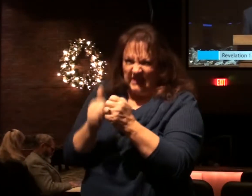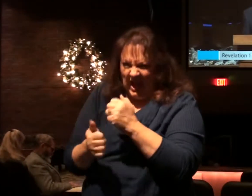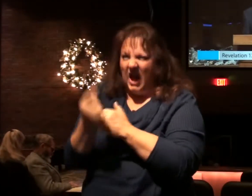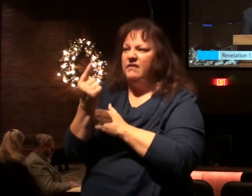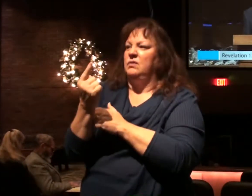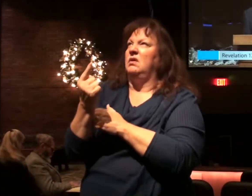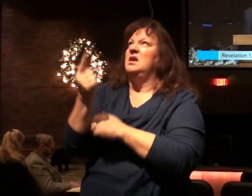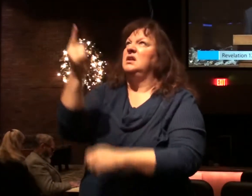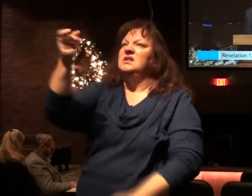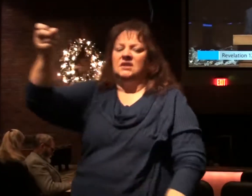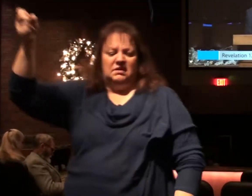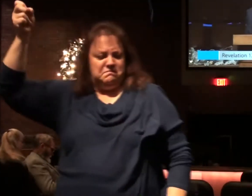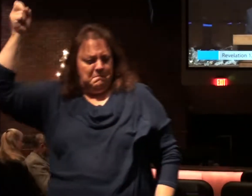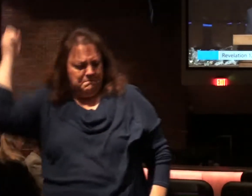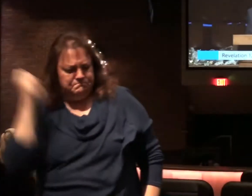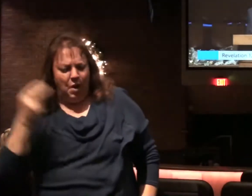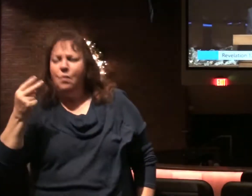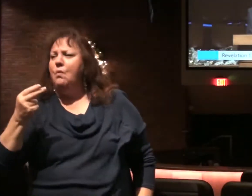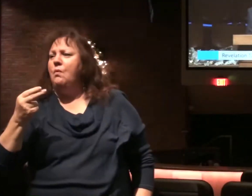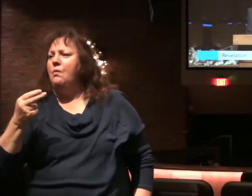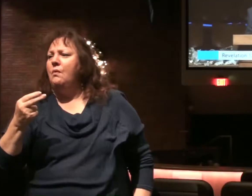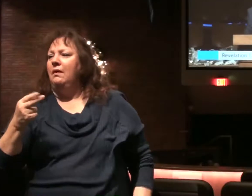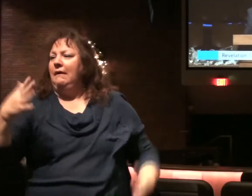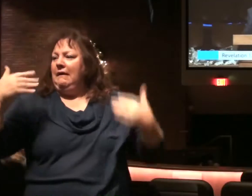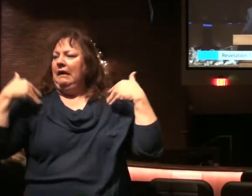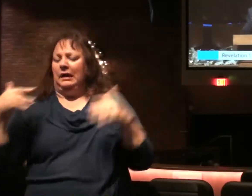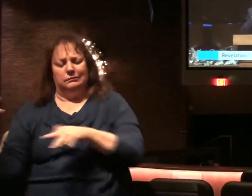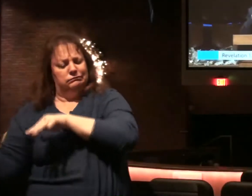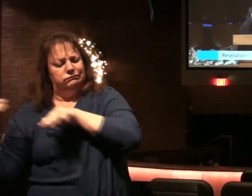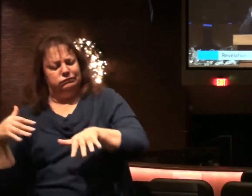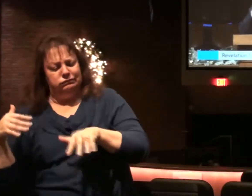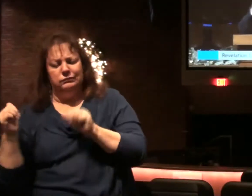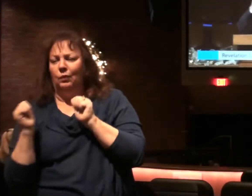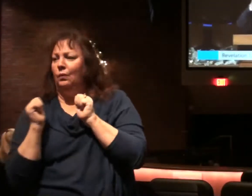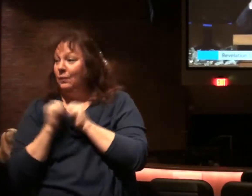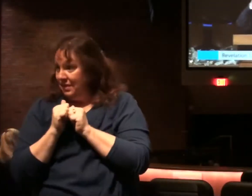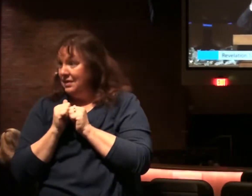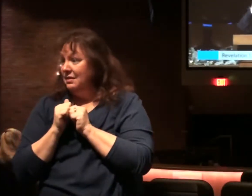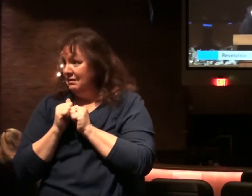thrown down to the earth. His angels were thrown down with him.